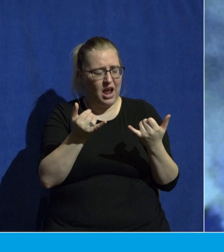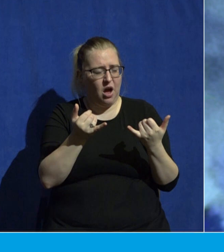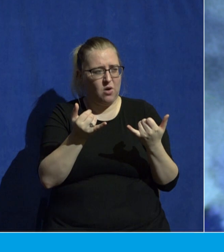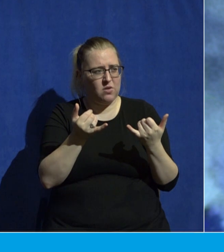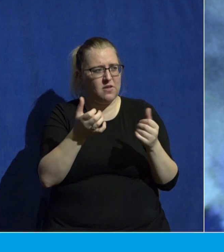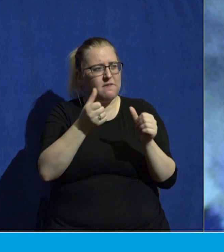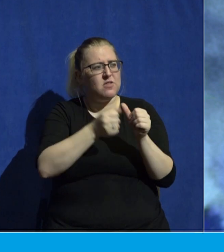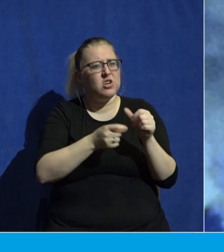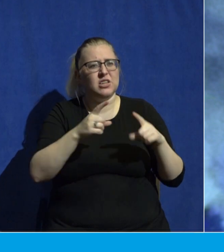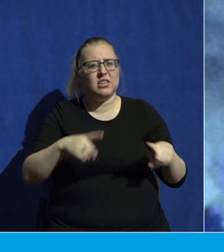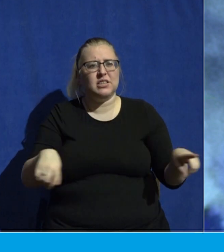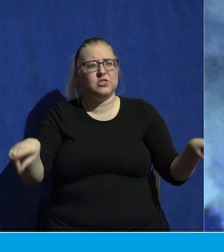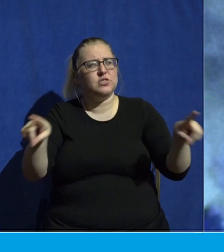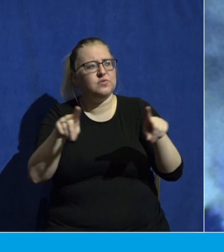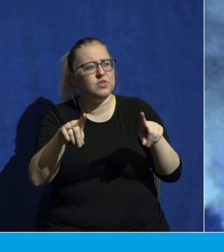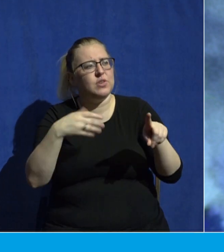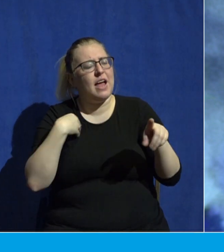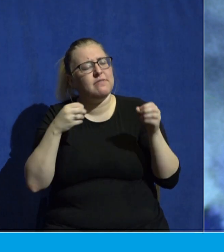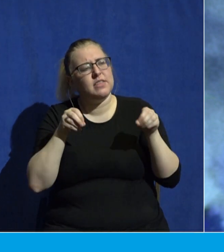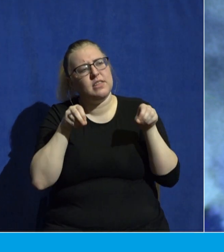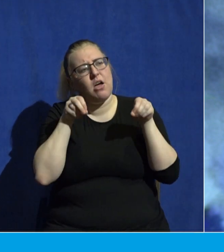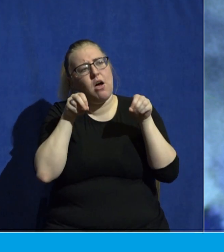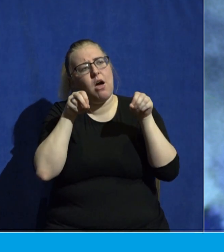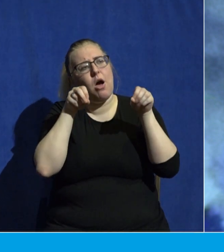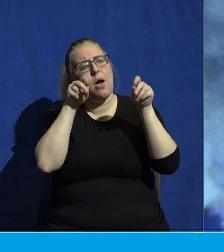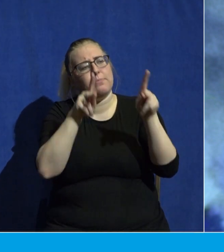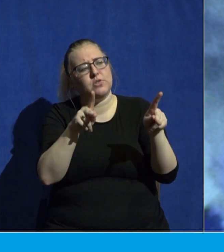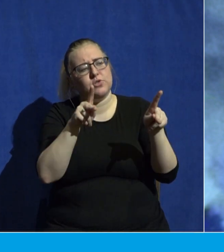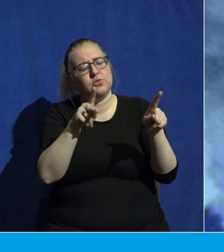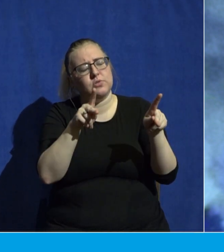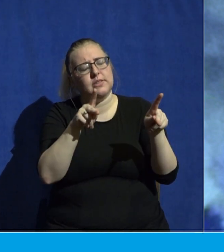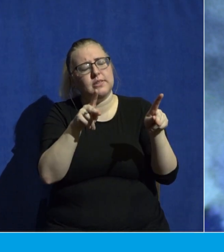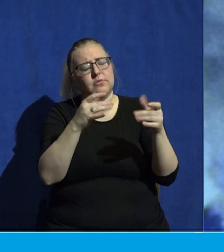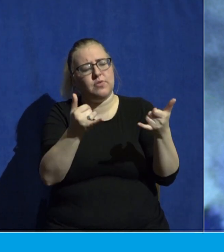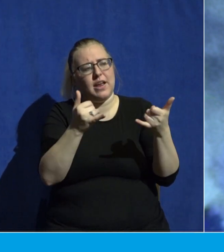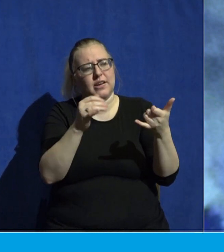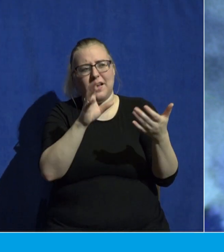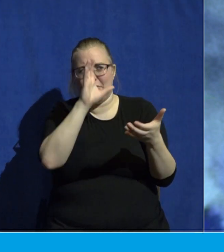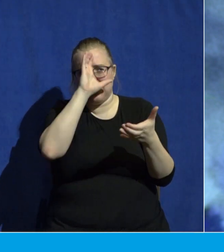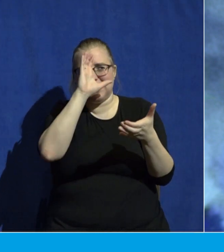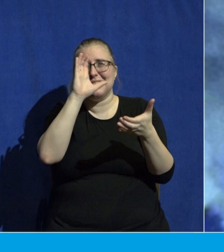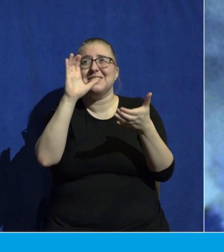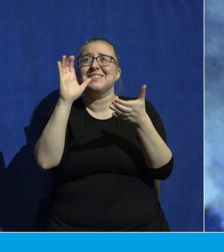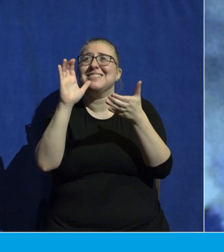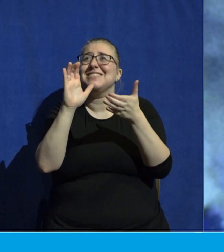of you to have an opportunity to believe in the son of God